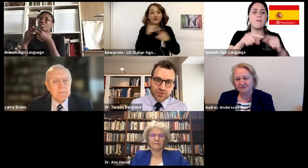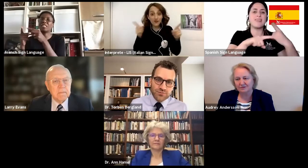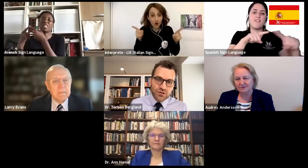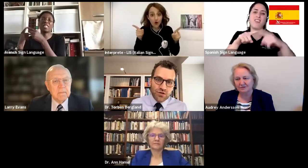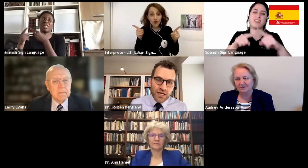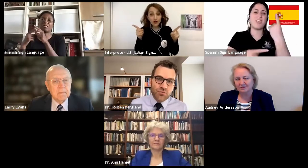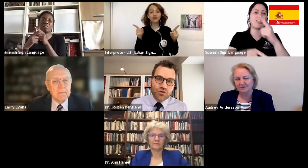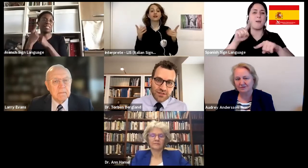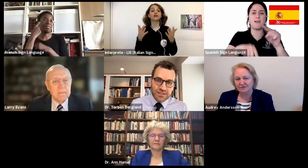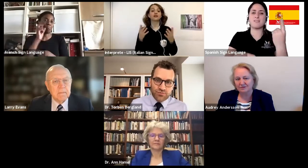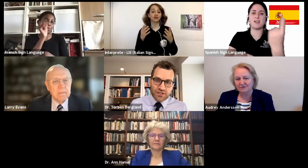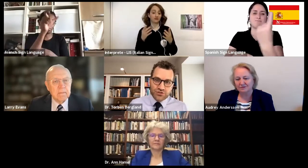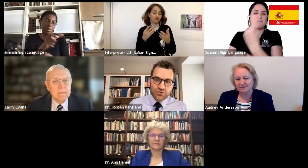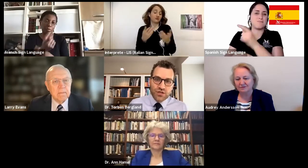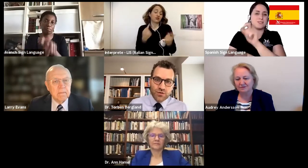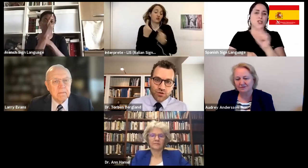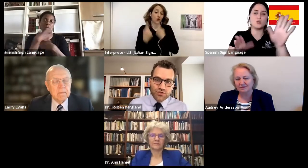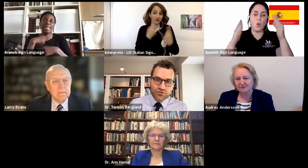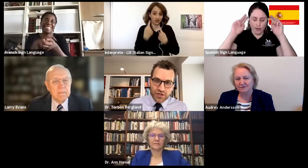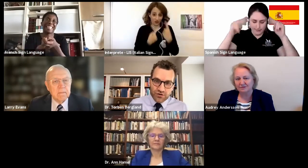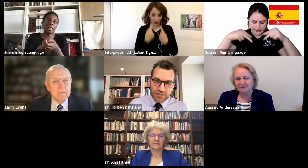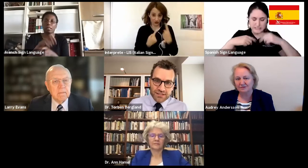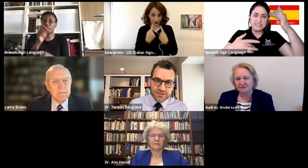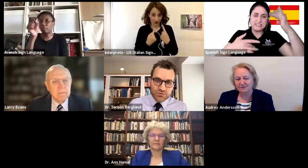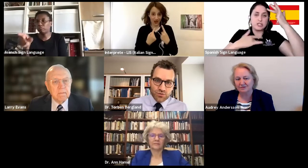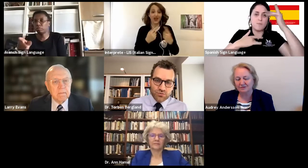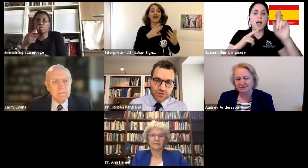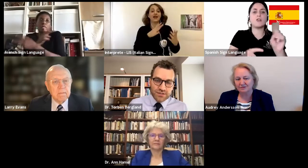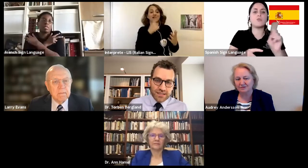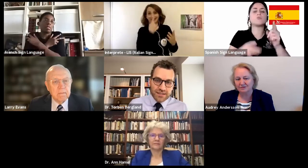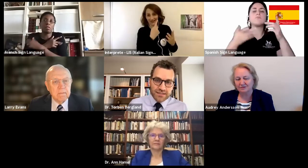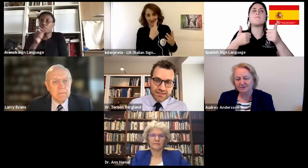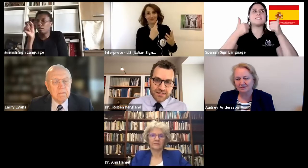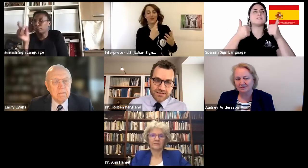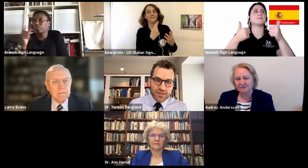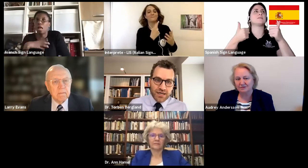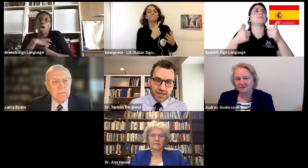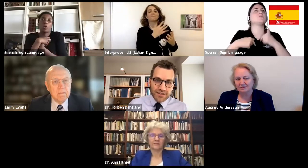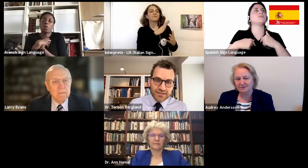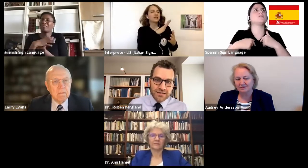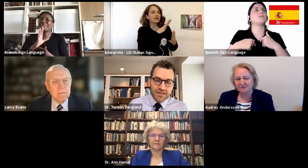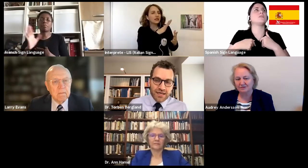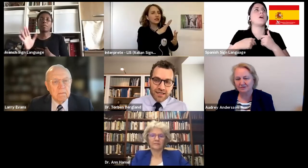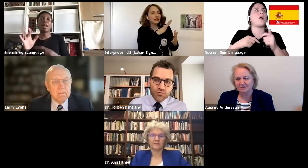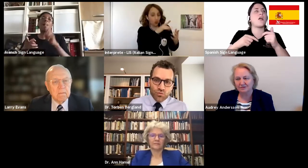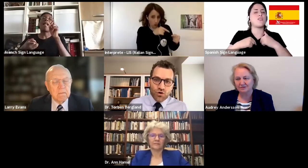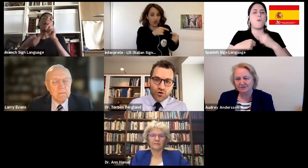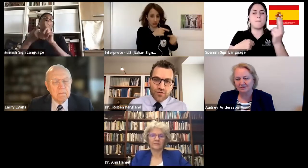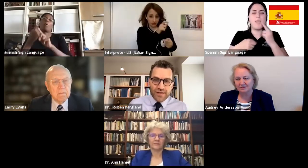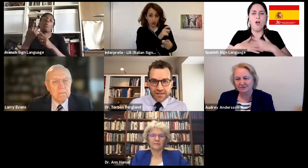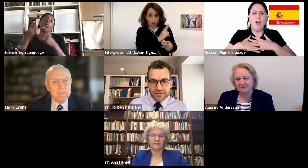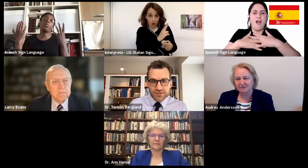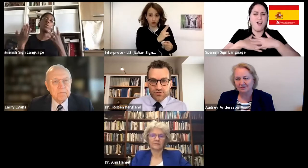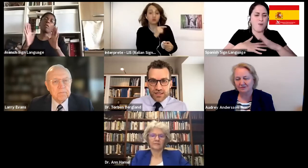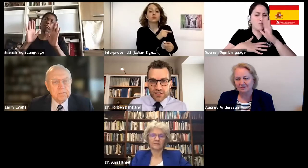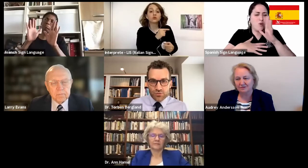on the symptoms, look at more of the deeper issue, what triggered this, what was that, that is, is behind it and, and work